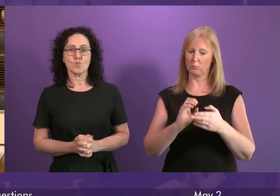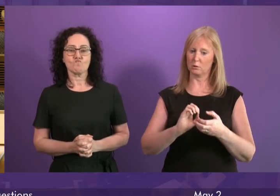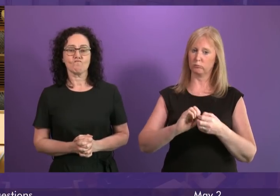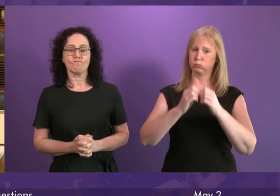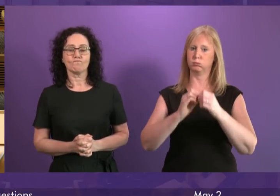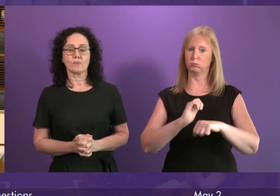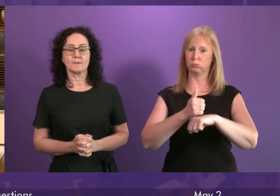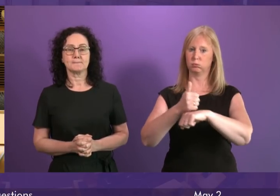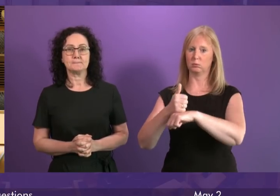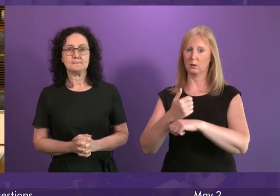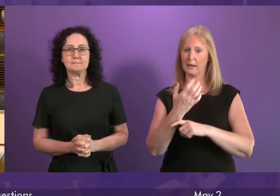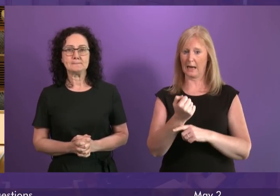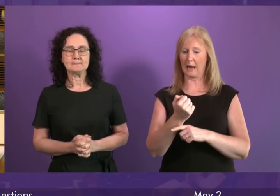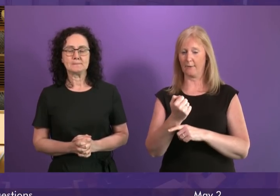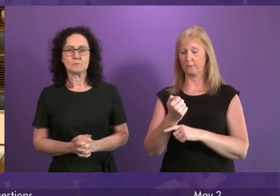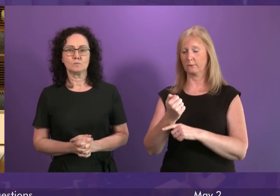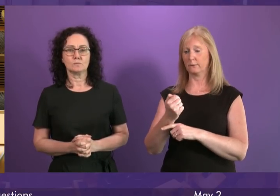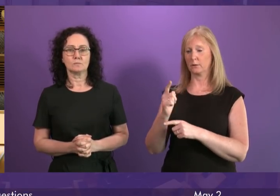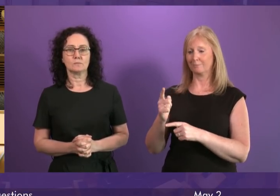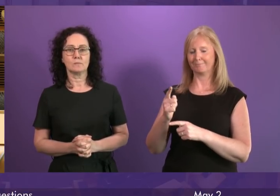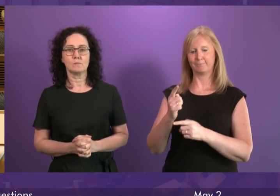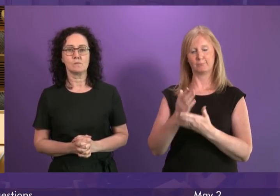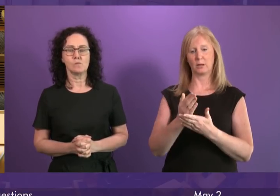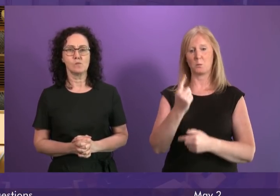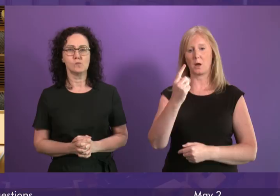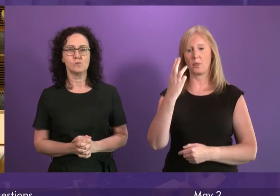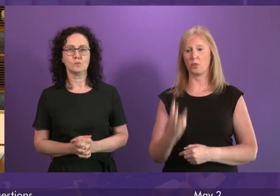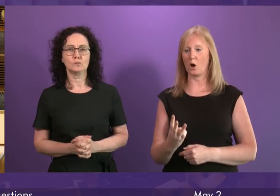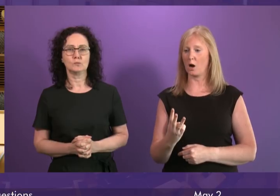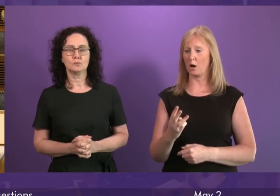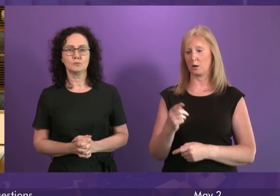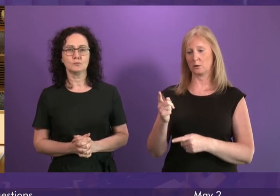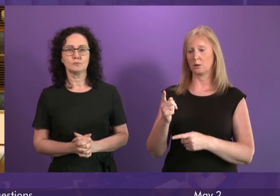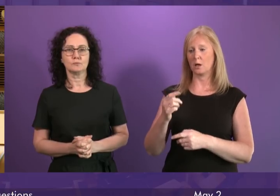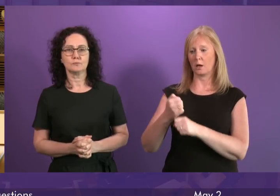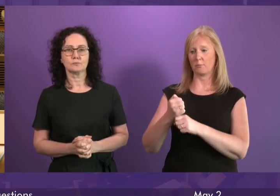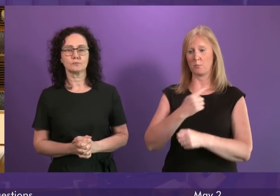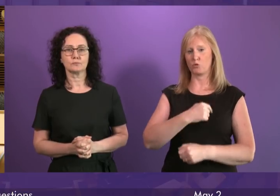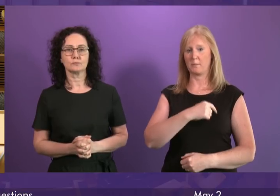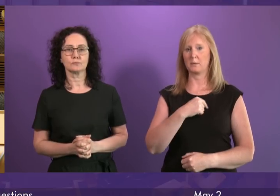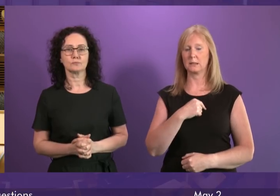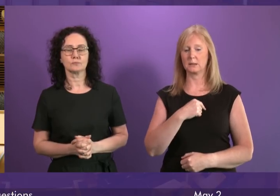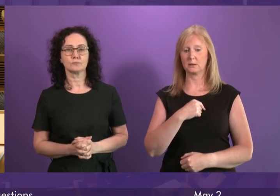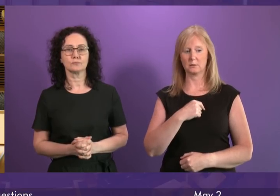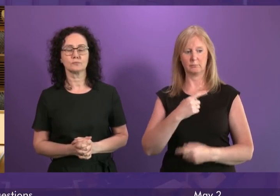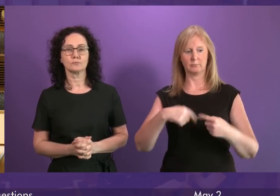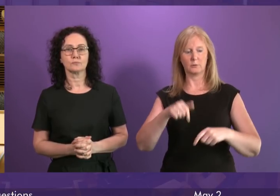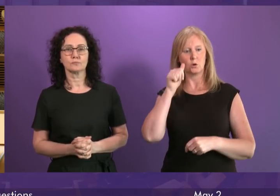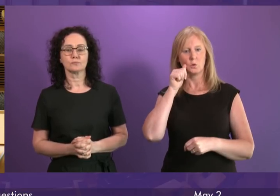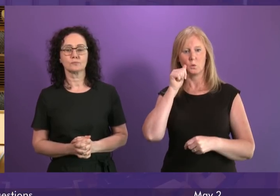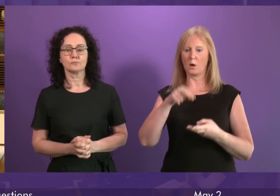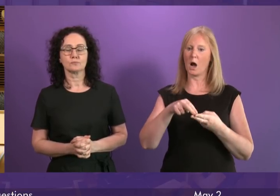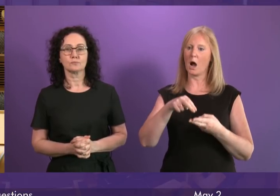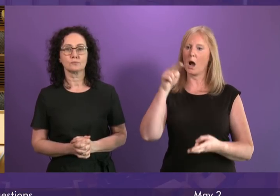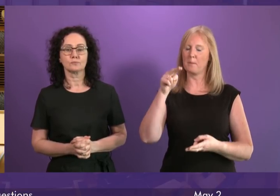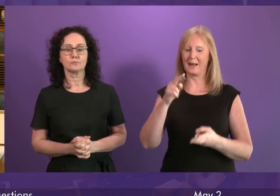130,000 jobs. That's just over a third of the number promised. And we all know that the figure would be much higher if contract